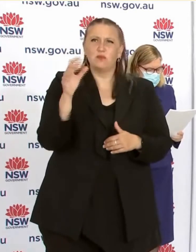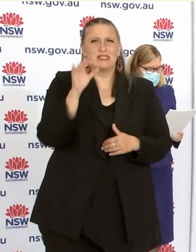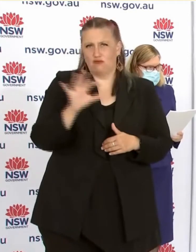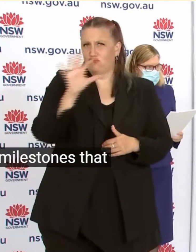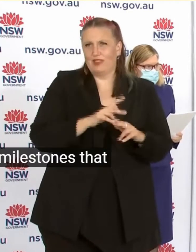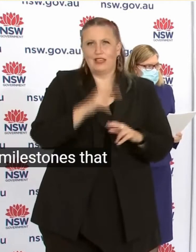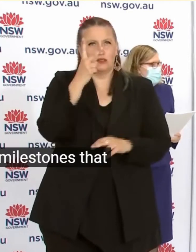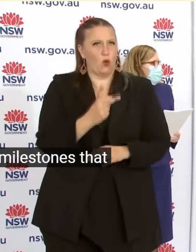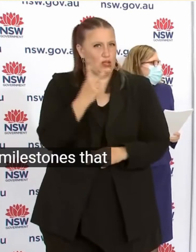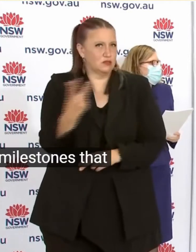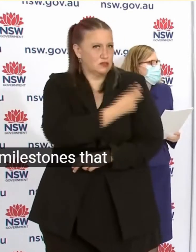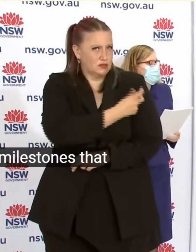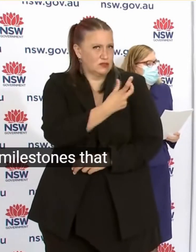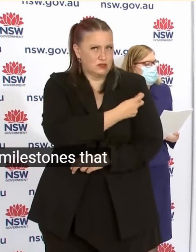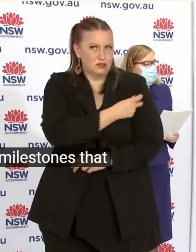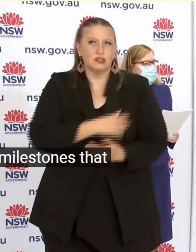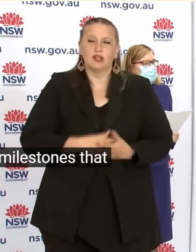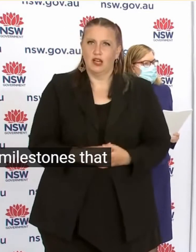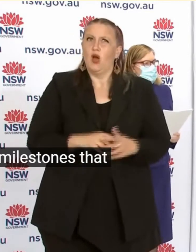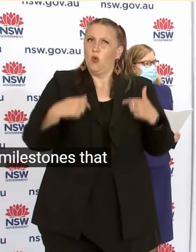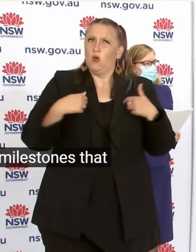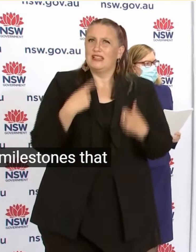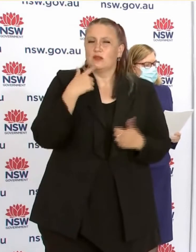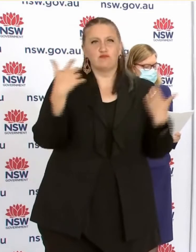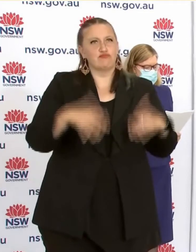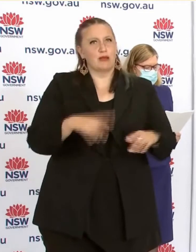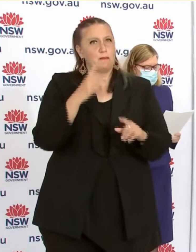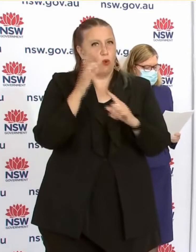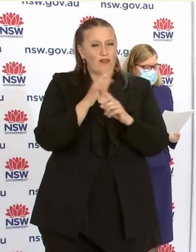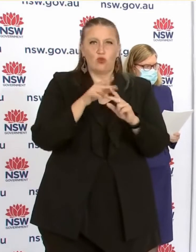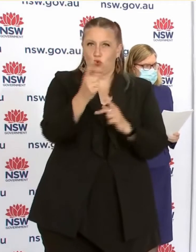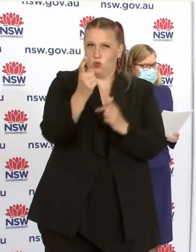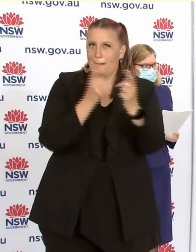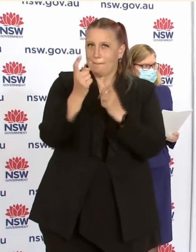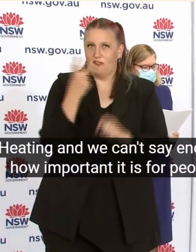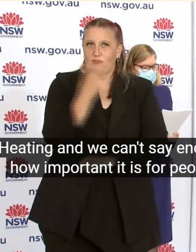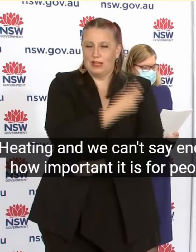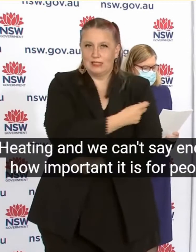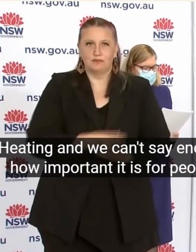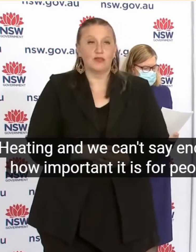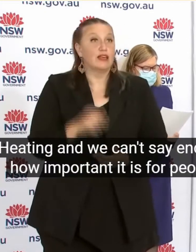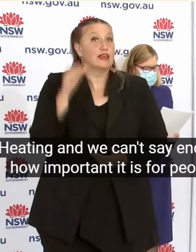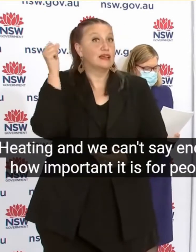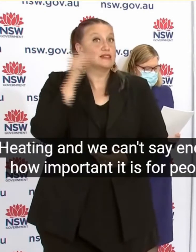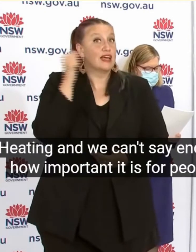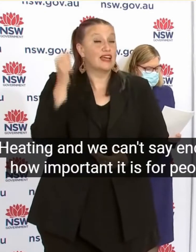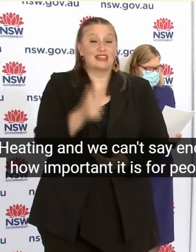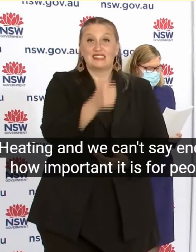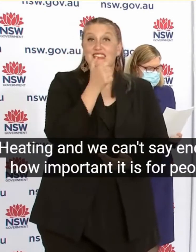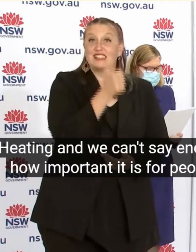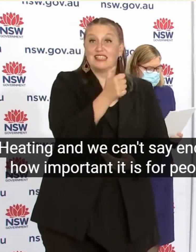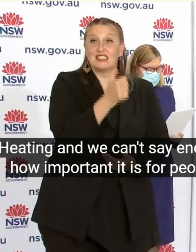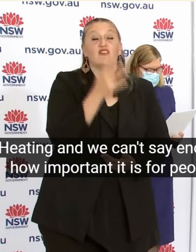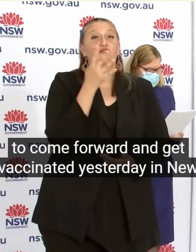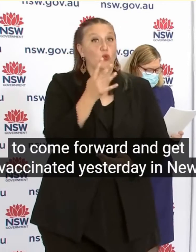enough How important it is for people to come forward And get vaccinated Yesterday in New South Wales We had 642 cases of community